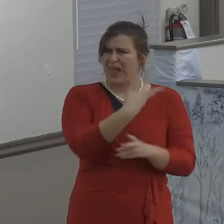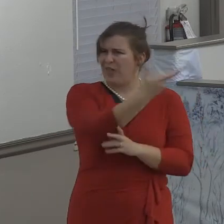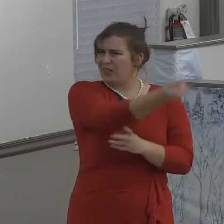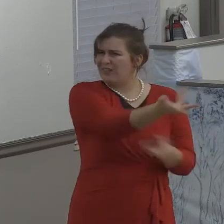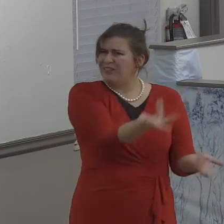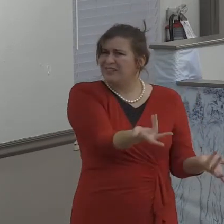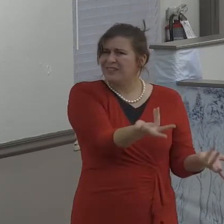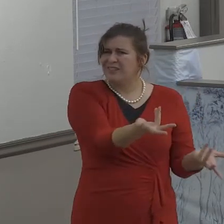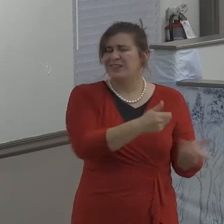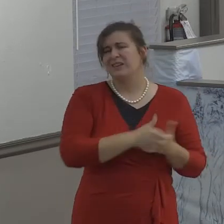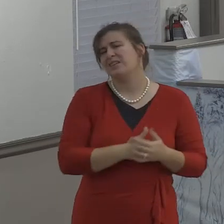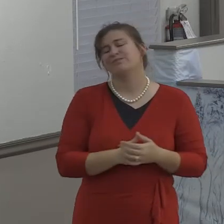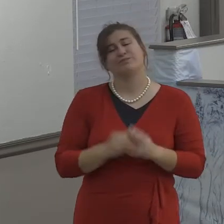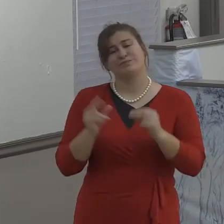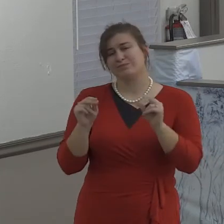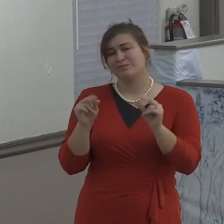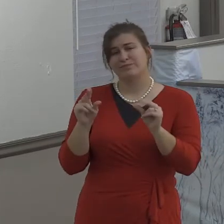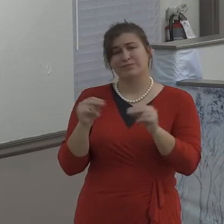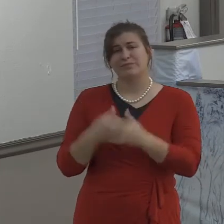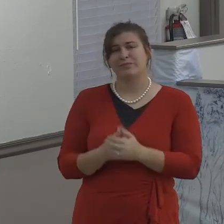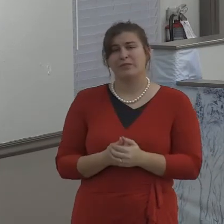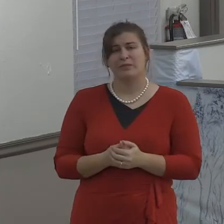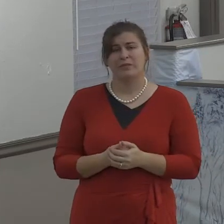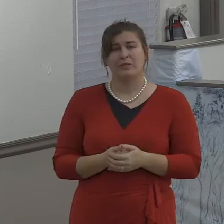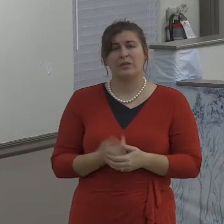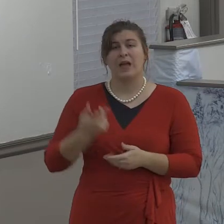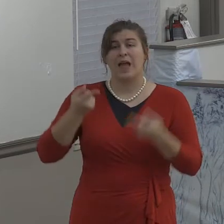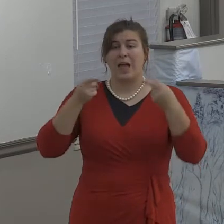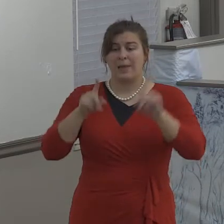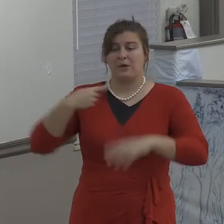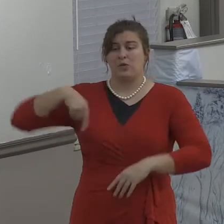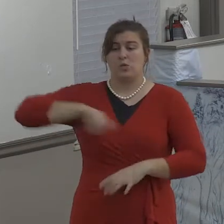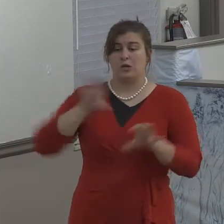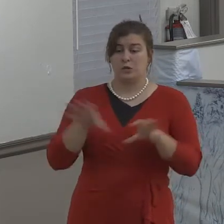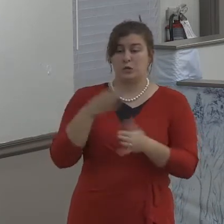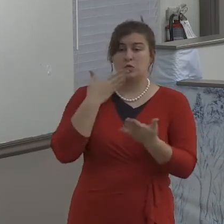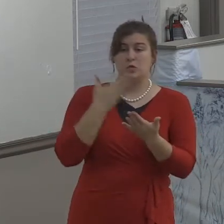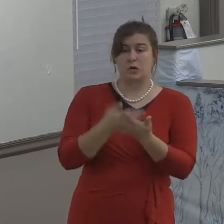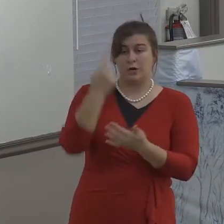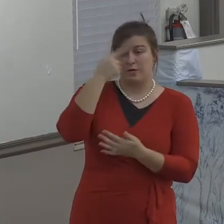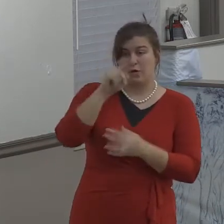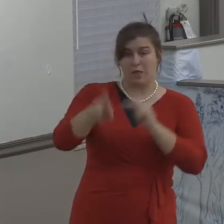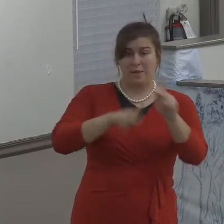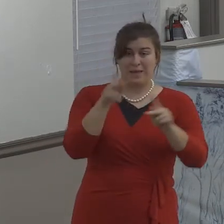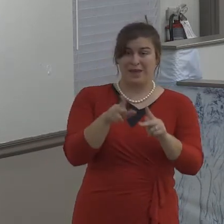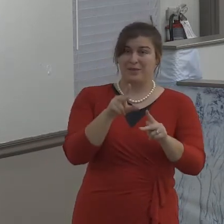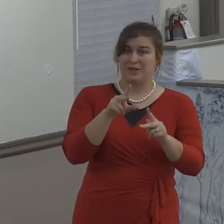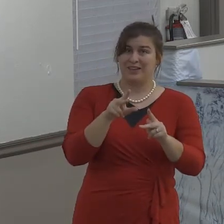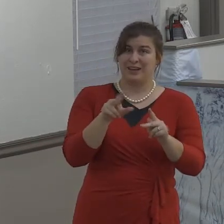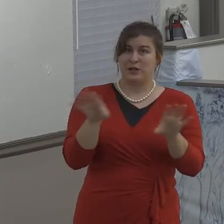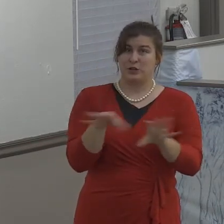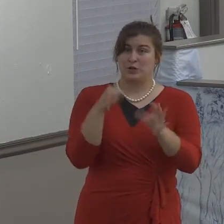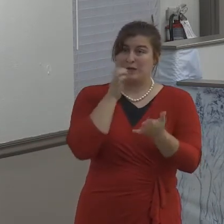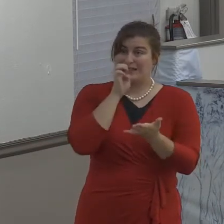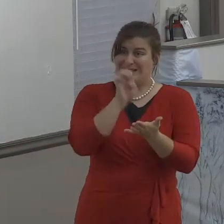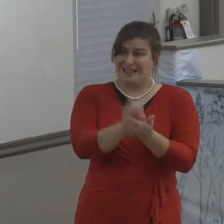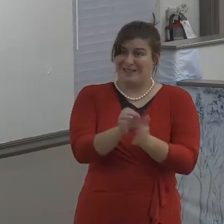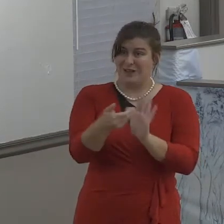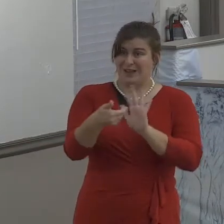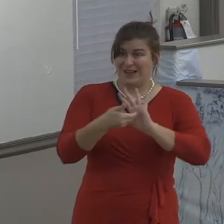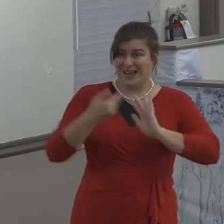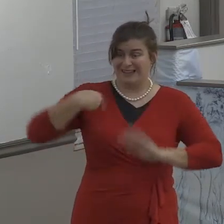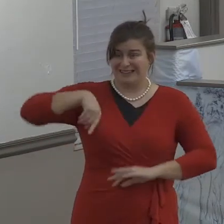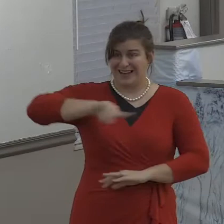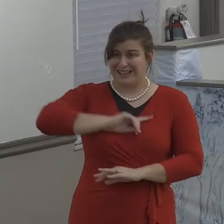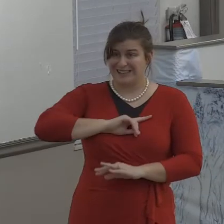shared with me, and I won't go into great detail, but he did some work for a guy on his house. His house needed